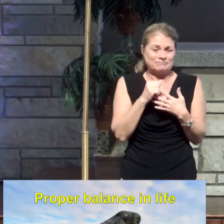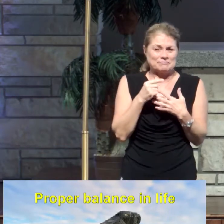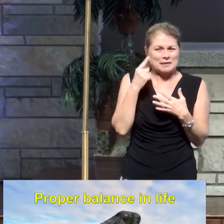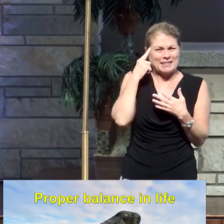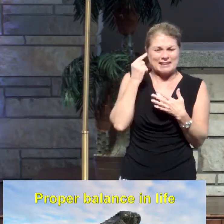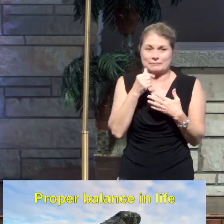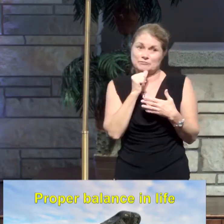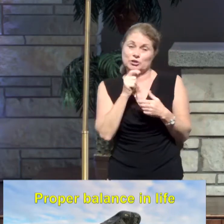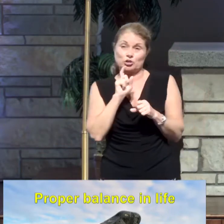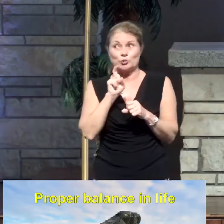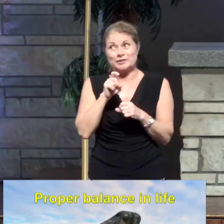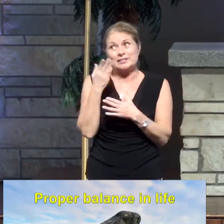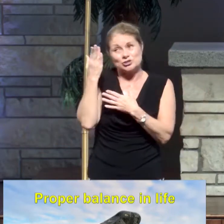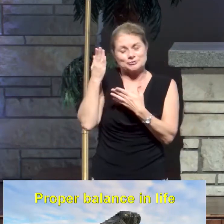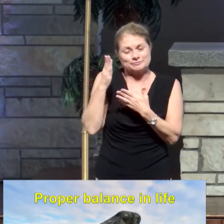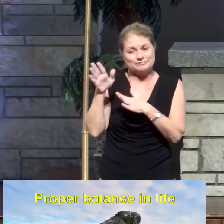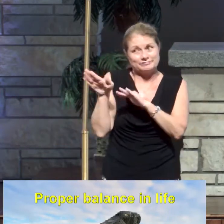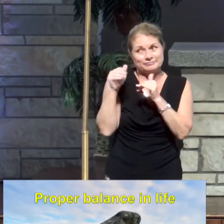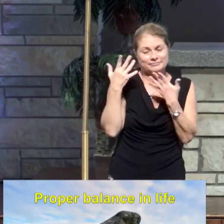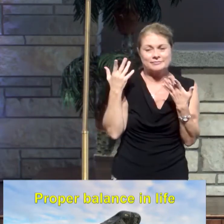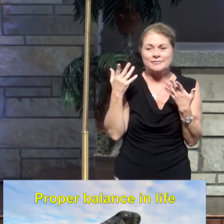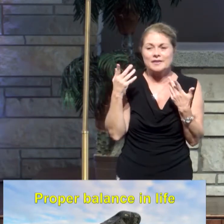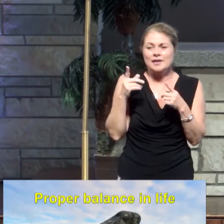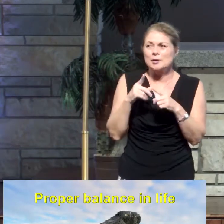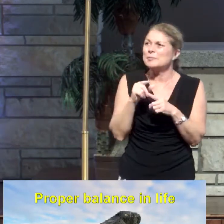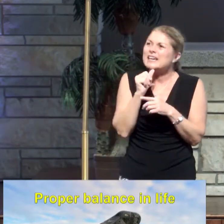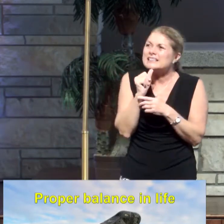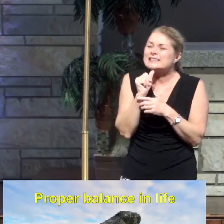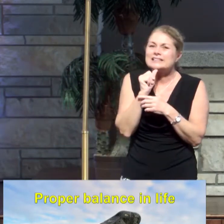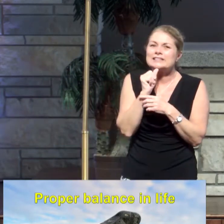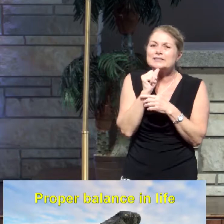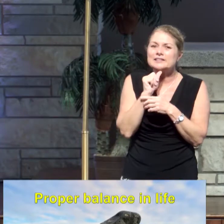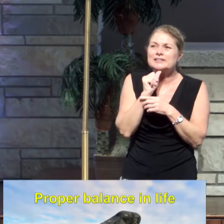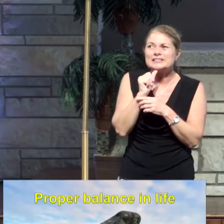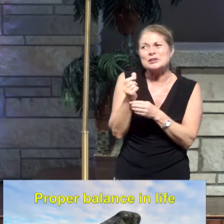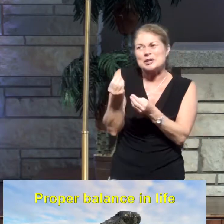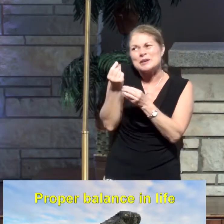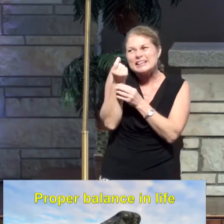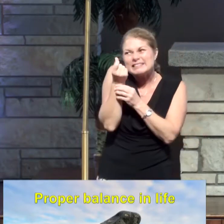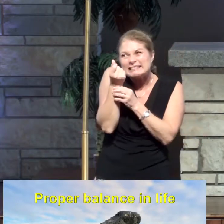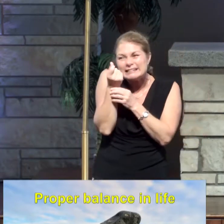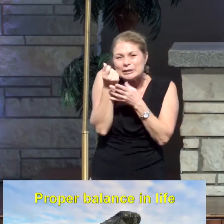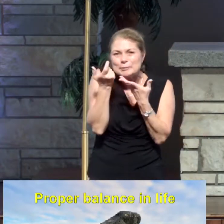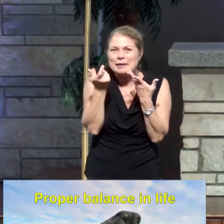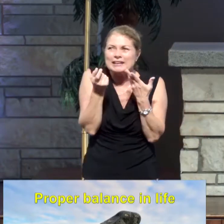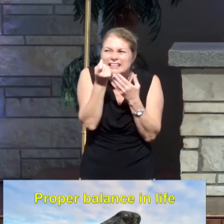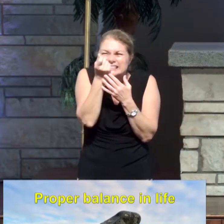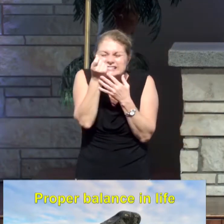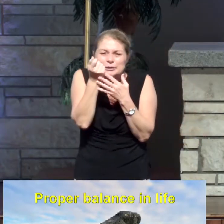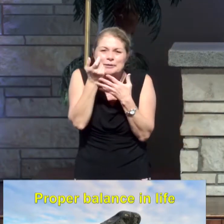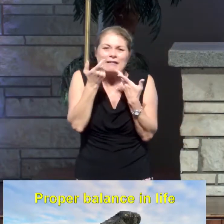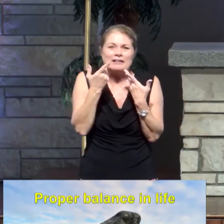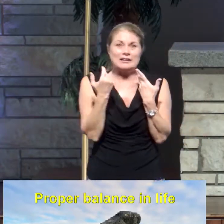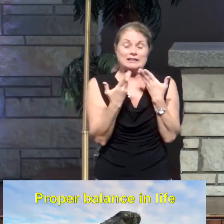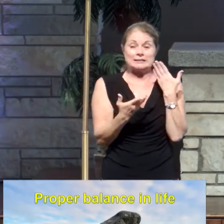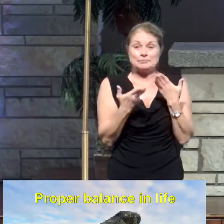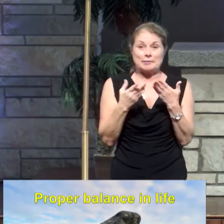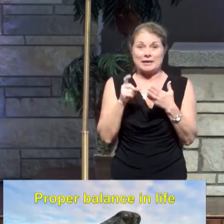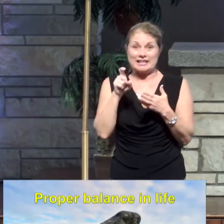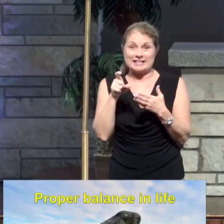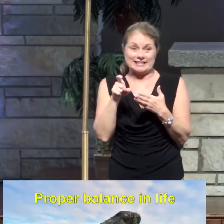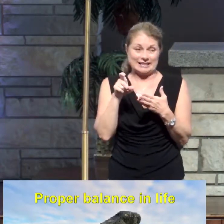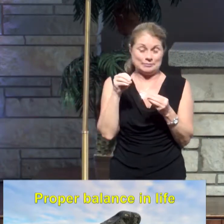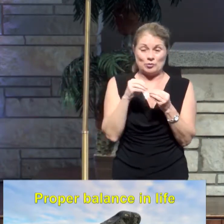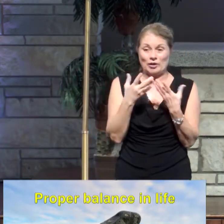and walk away from you. And God, don't give me too little because if I have too little, well, then I might do something that's going to shame your name. Give me